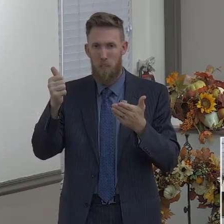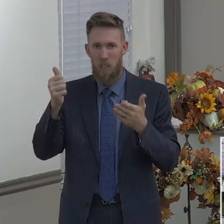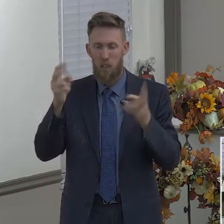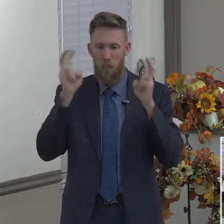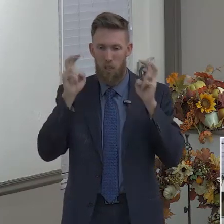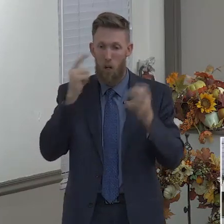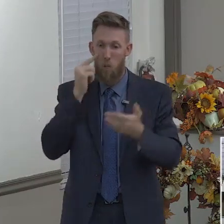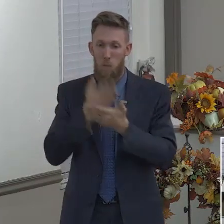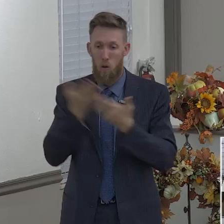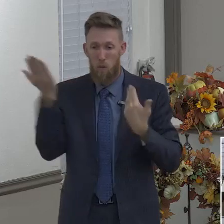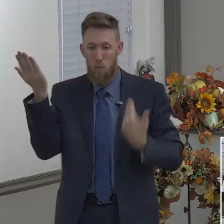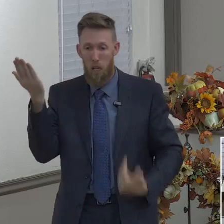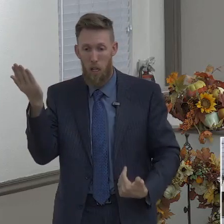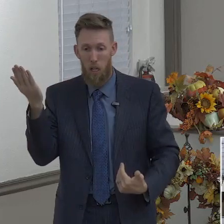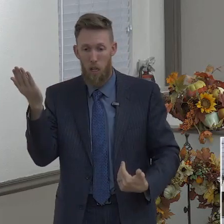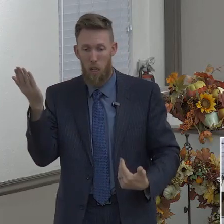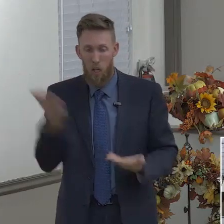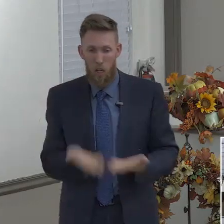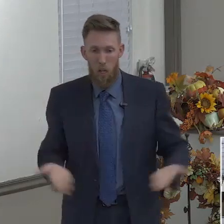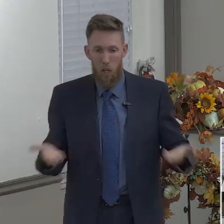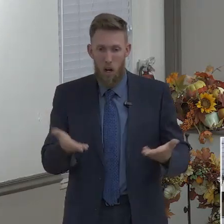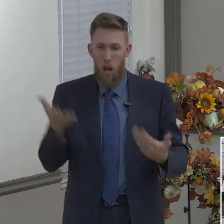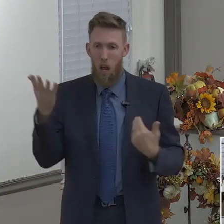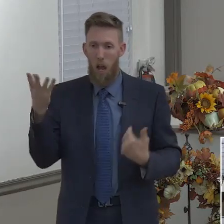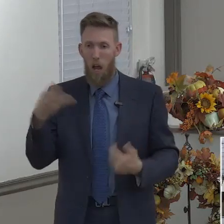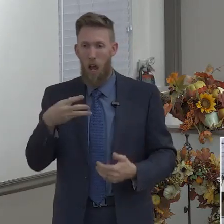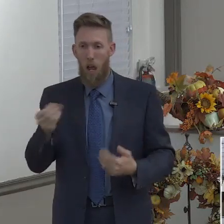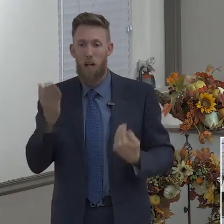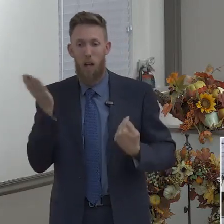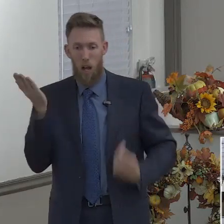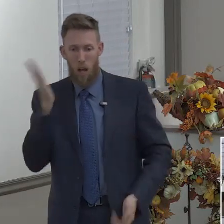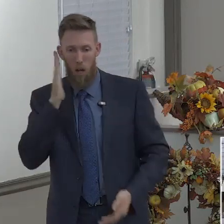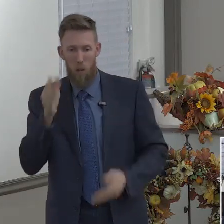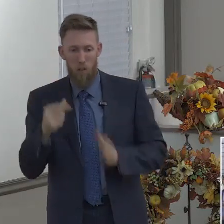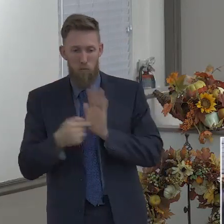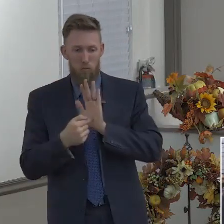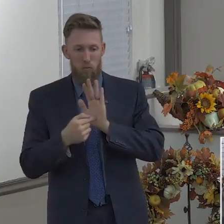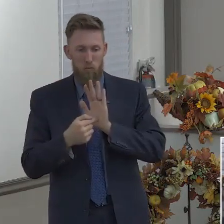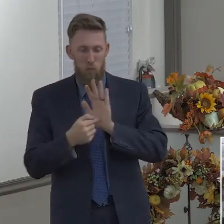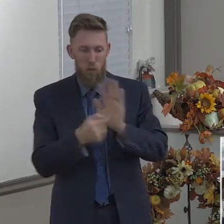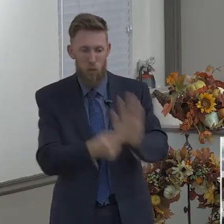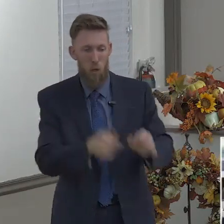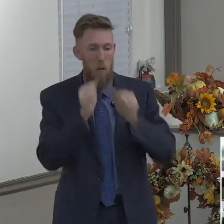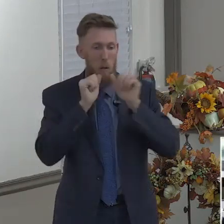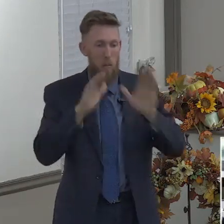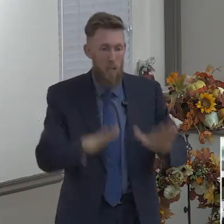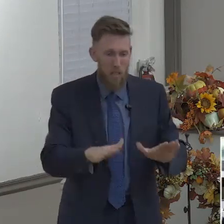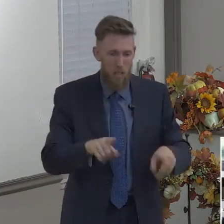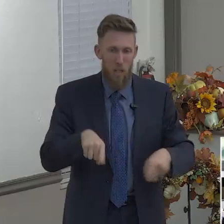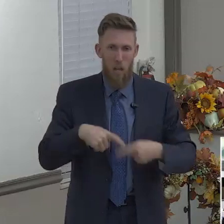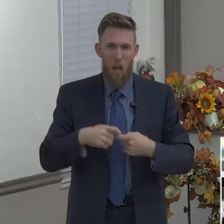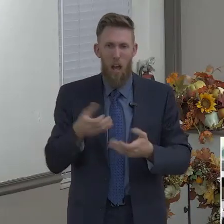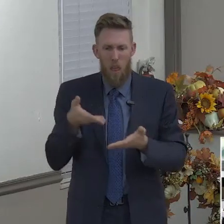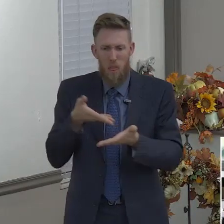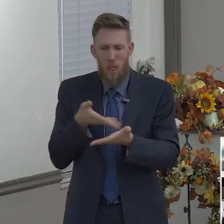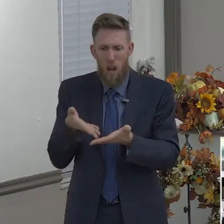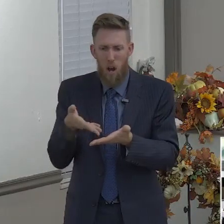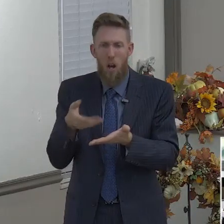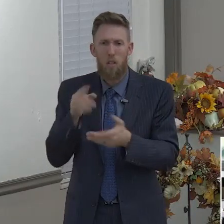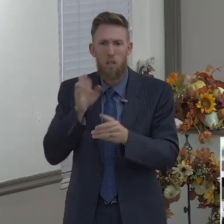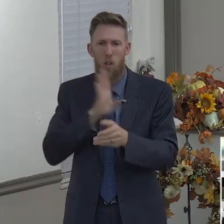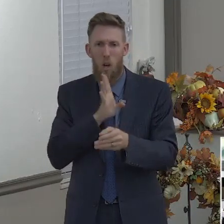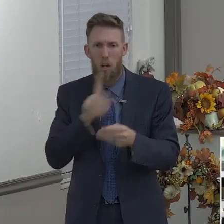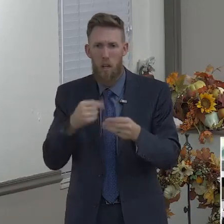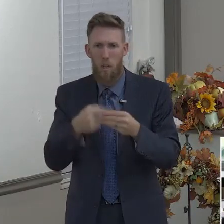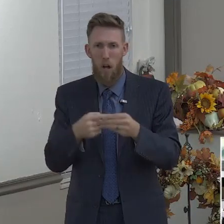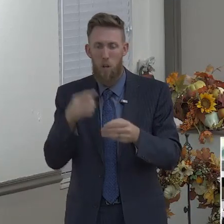not pour out you a blessing. And he's talking about those who tithe. He says, hey, if you tithe, if you give me what's mine, prove me to see or